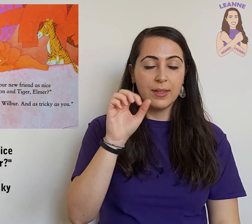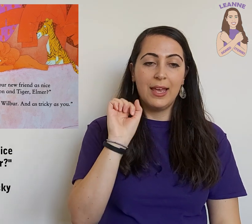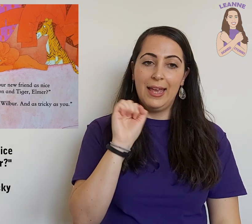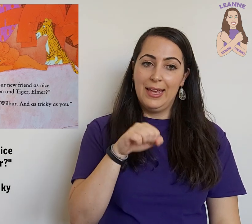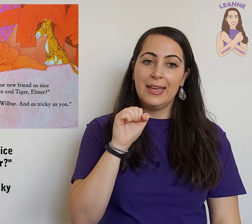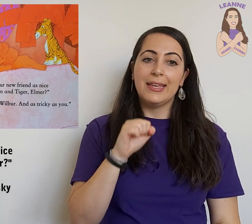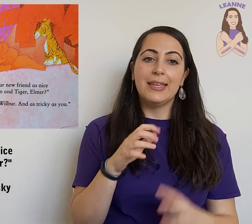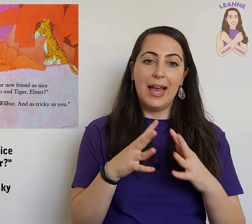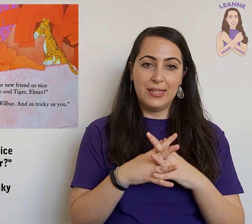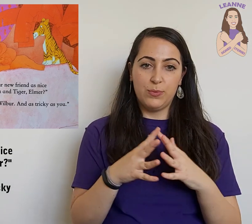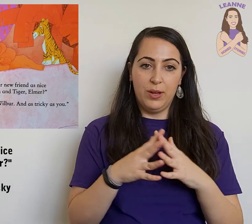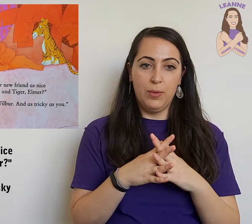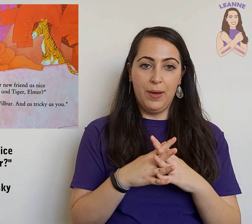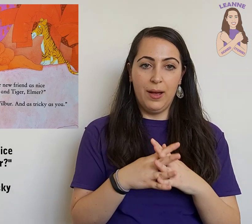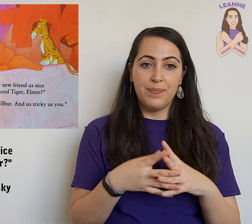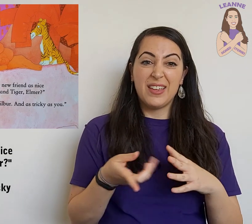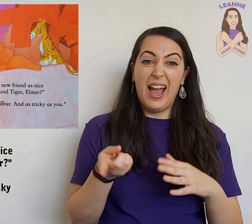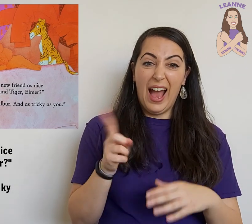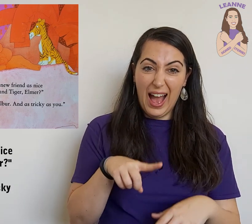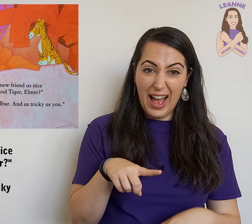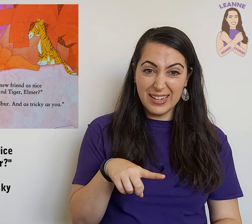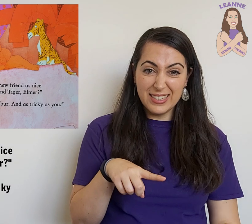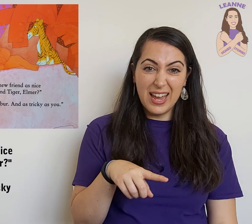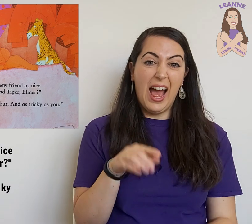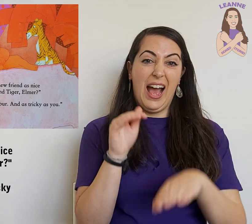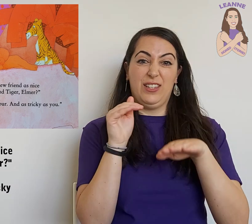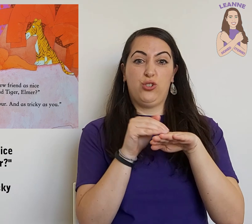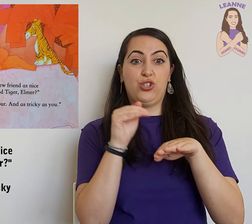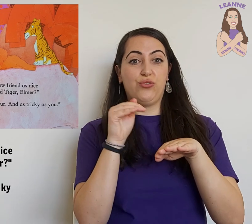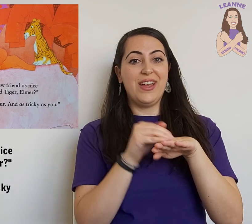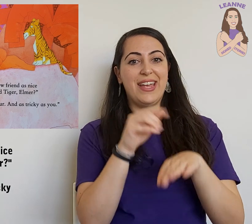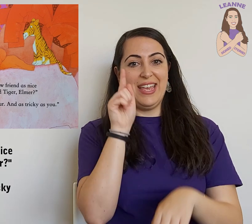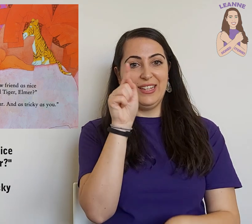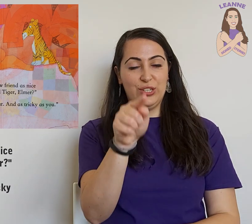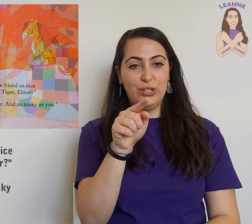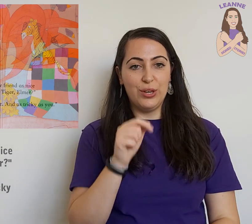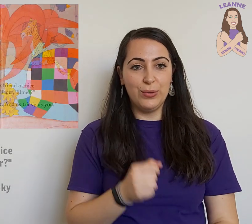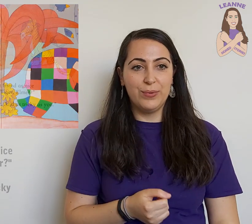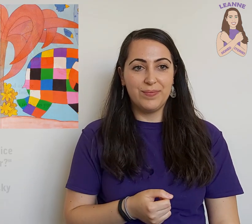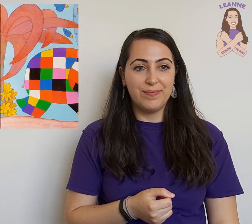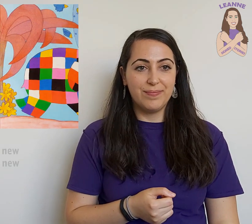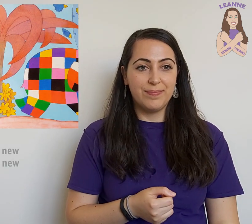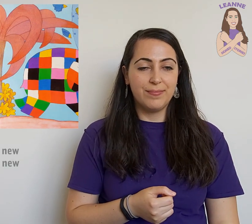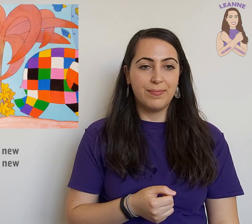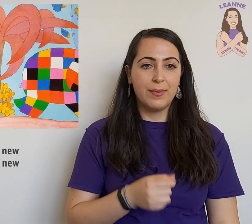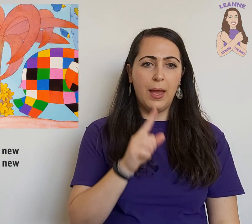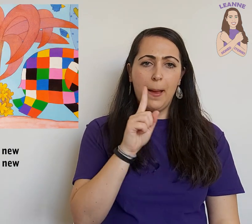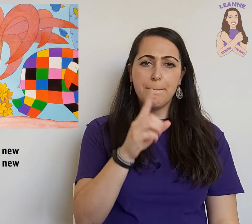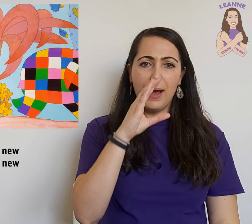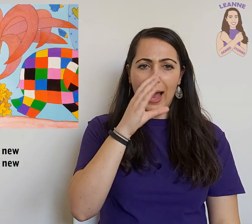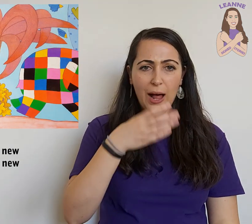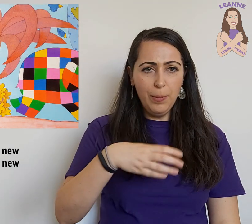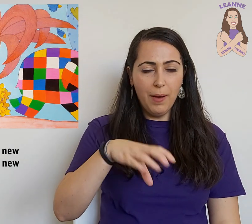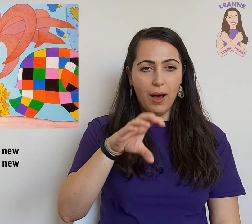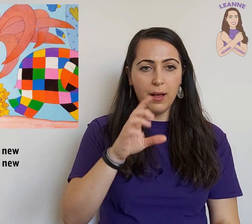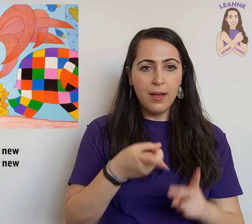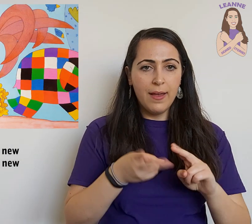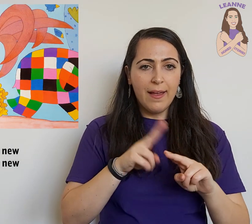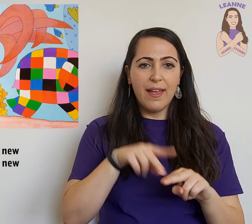Yes, Wilbur. And as tricky as you. But Elmer, if